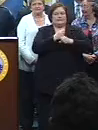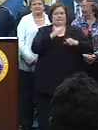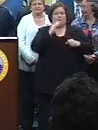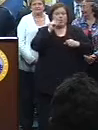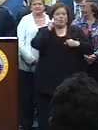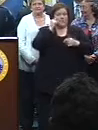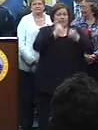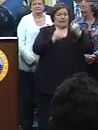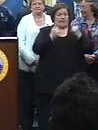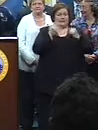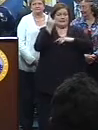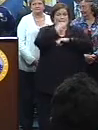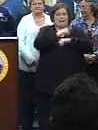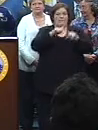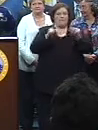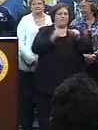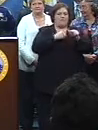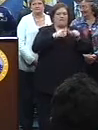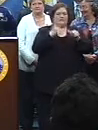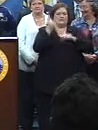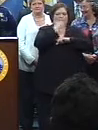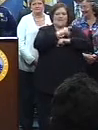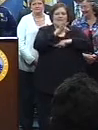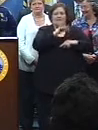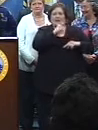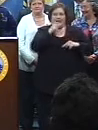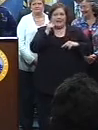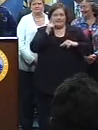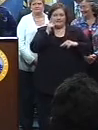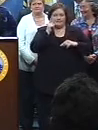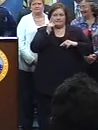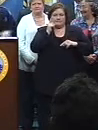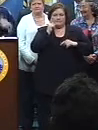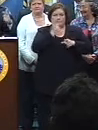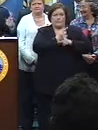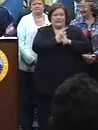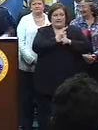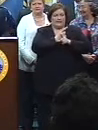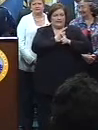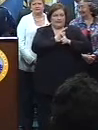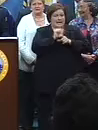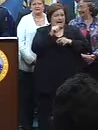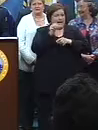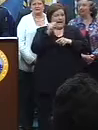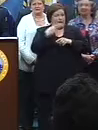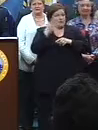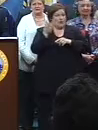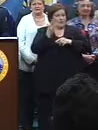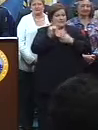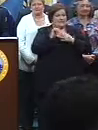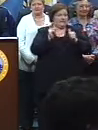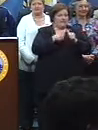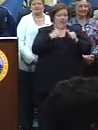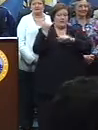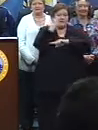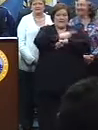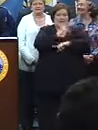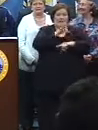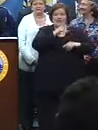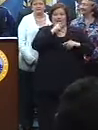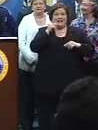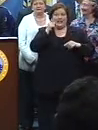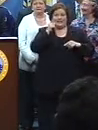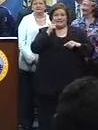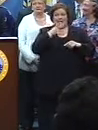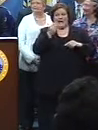the last day of Carnival, but it's the first day of Lent. Right? And Ash Wednesday is the first day of Lent. And